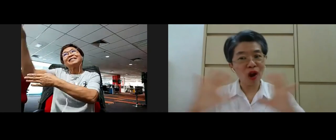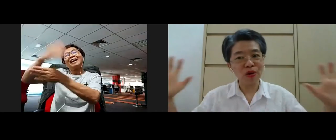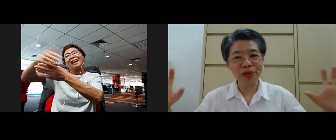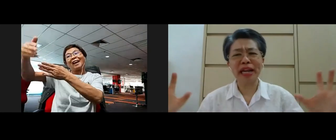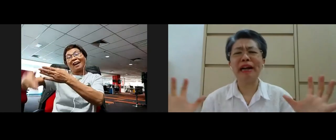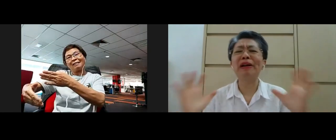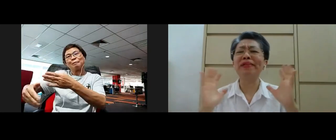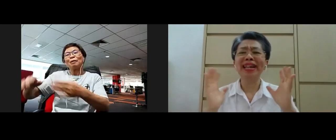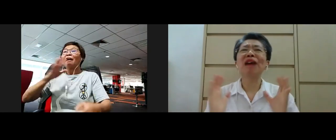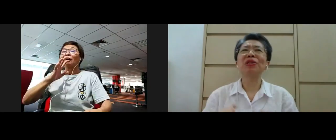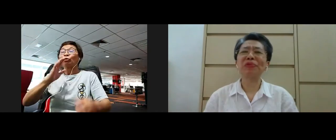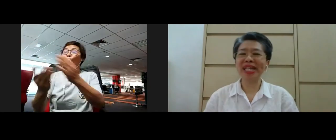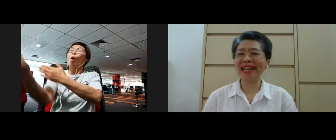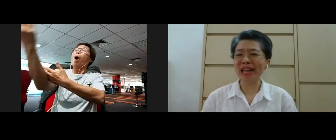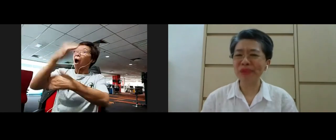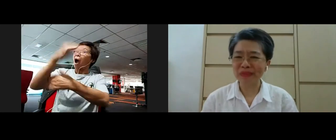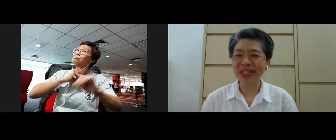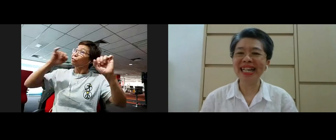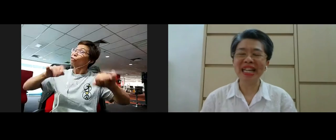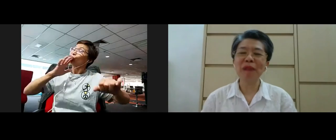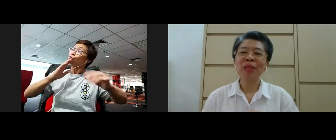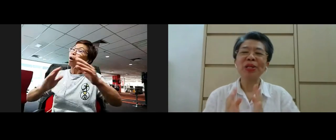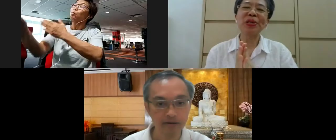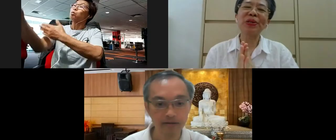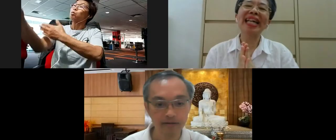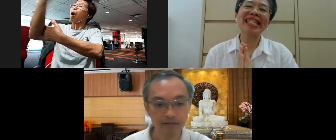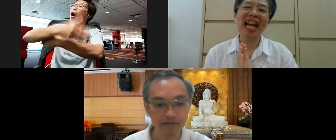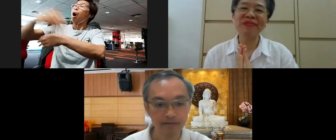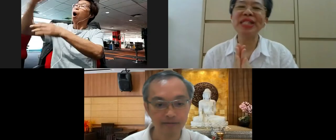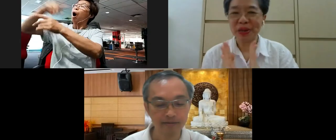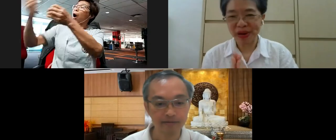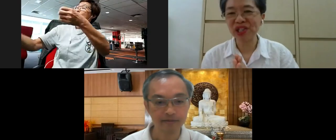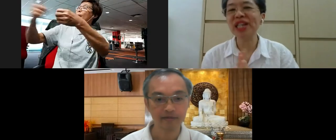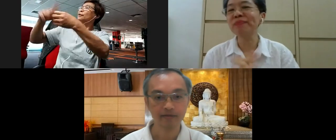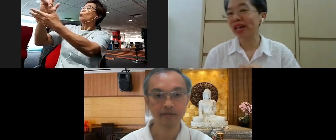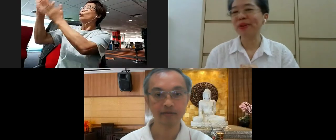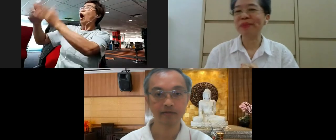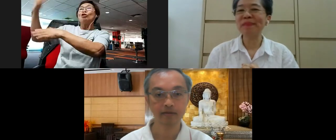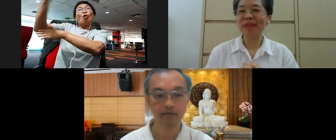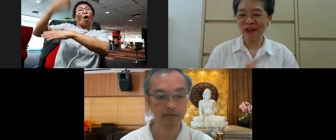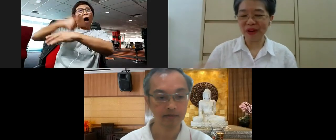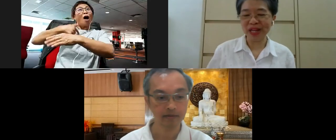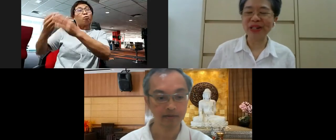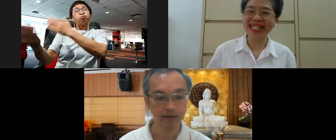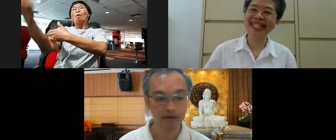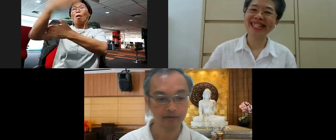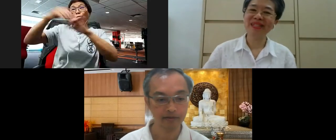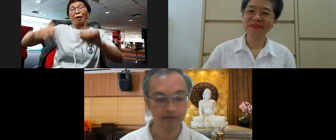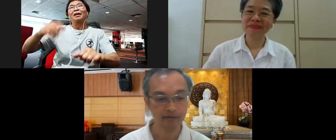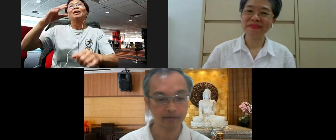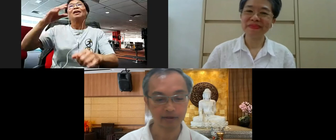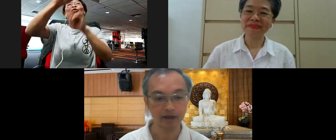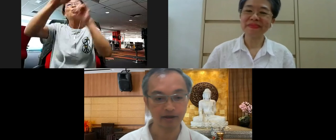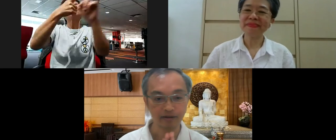say I can talk whole day on our great Sakya Muni Buddha yeah so let us have the question Brother Bobby yeah from the audience